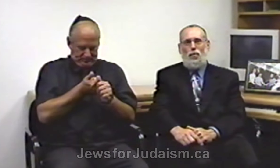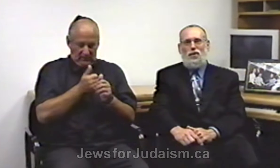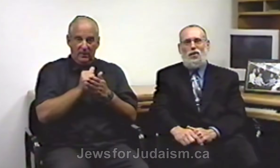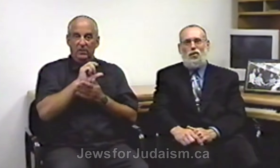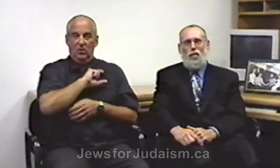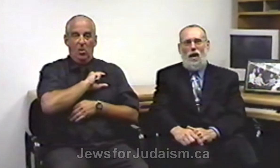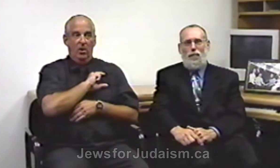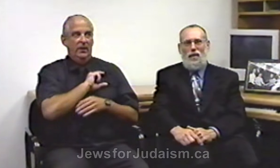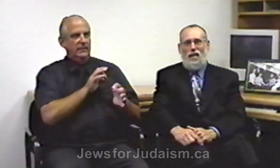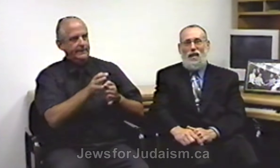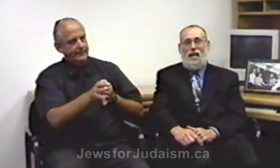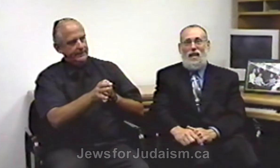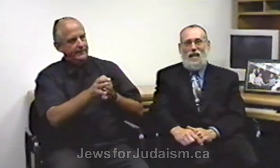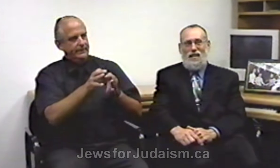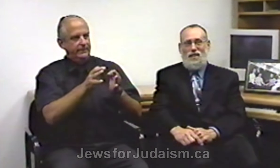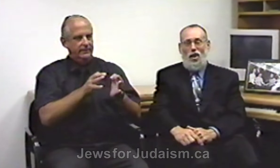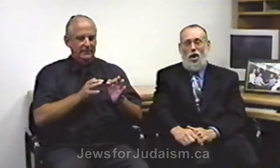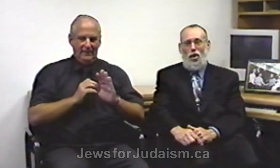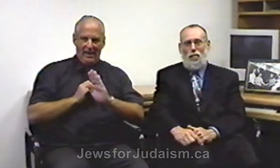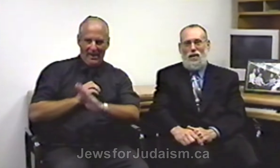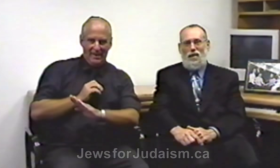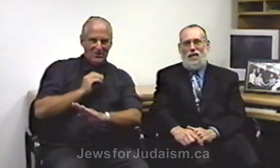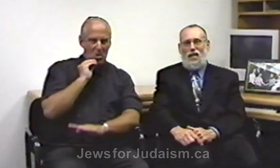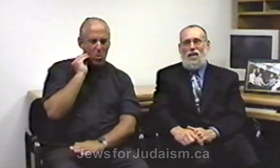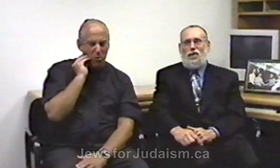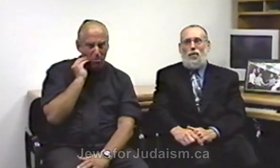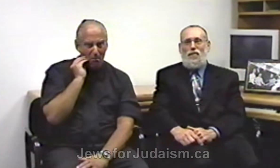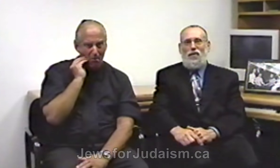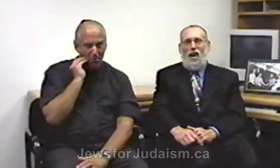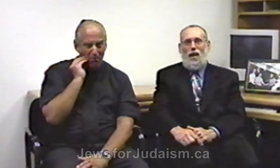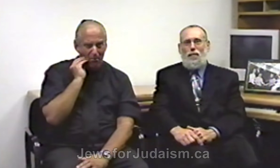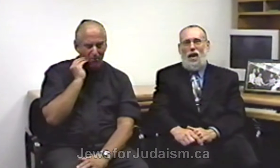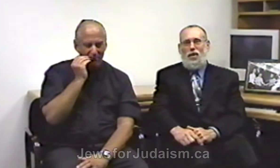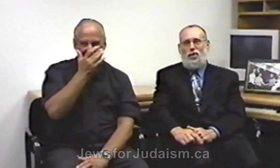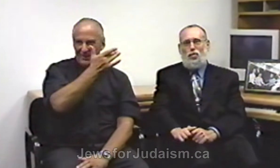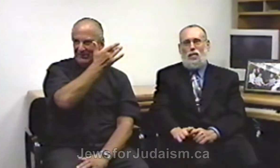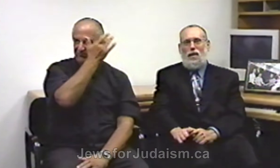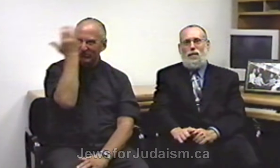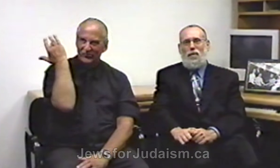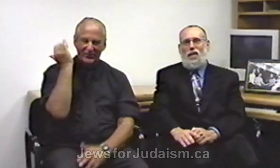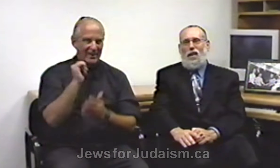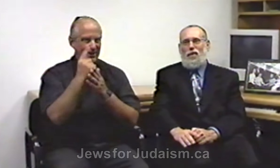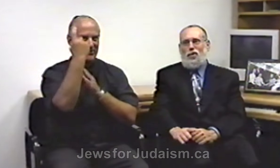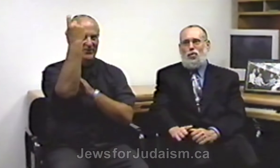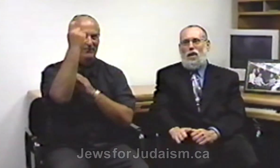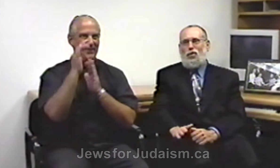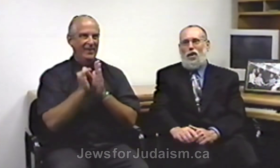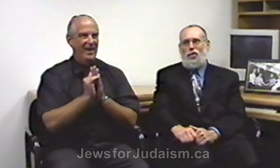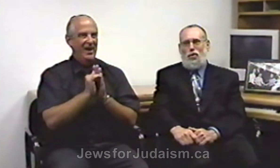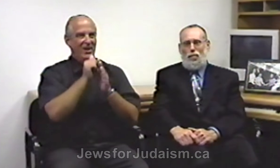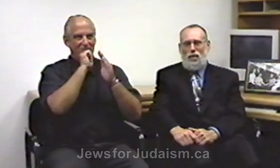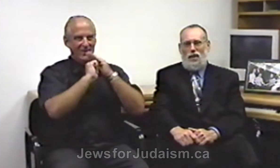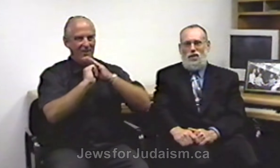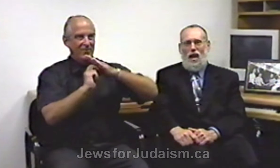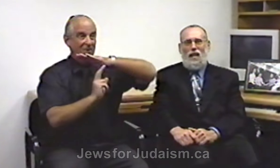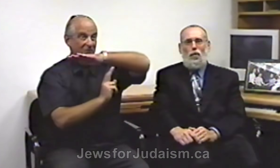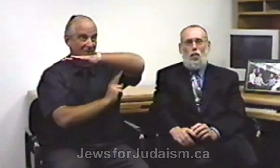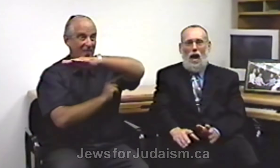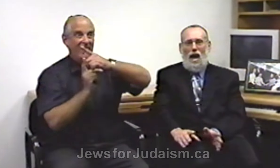was describing his home so he forgot about his dream of the treasure under the bridge and he ran